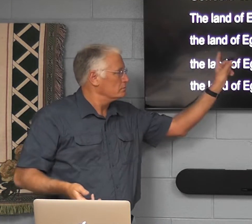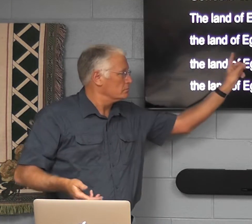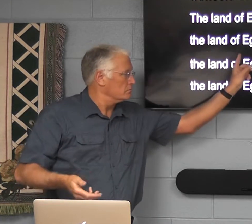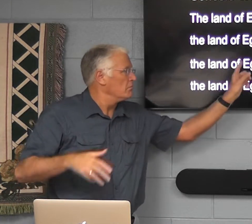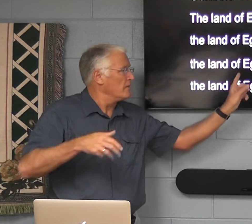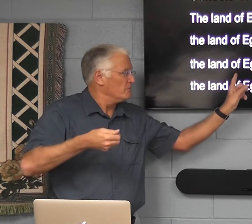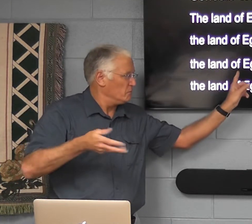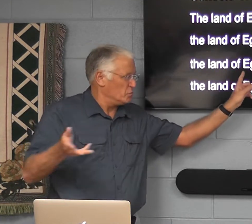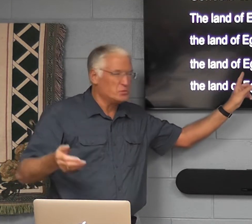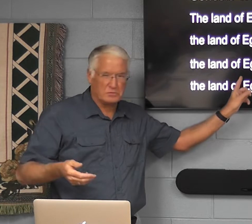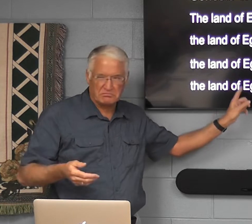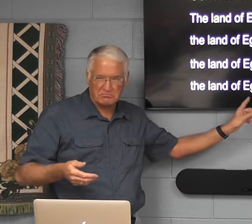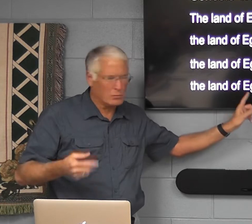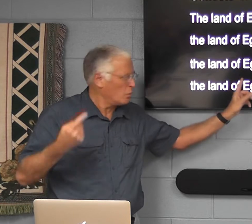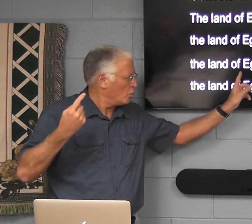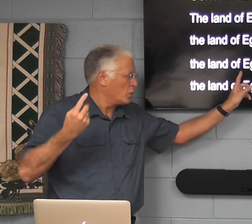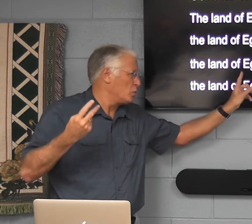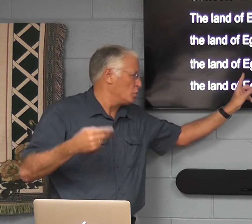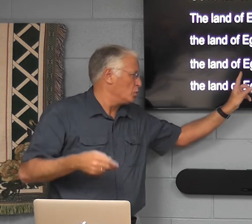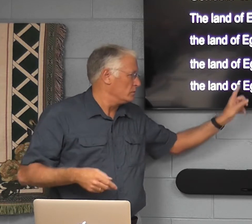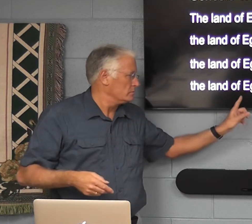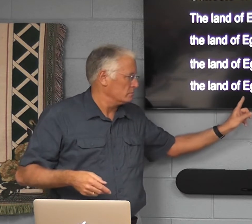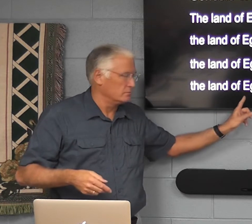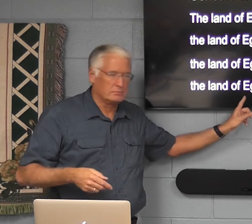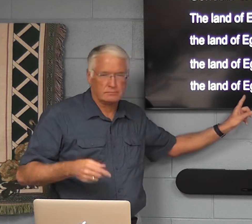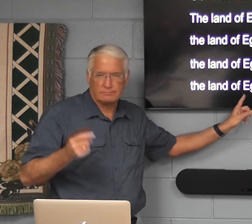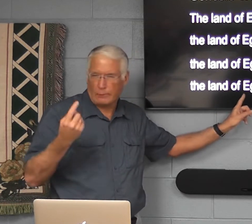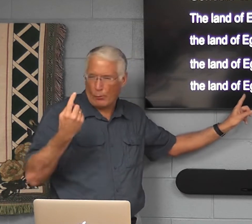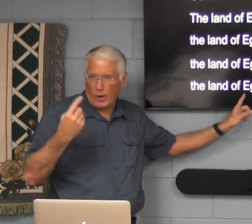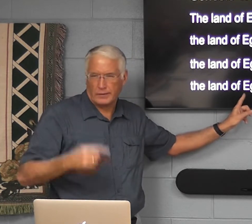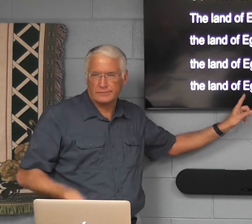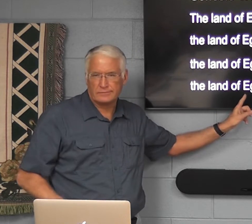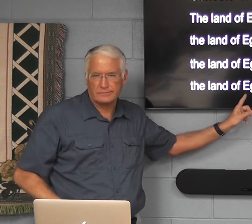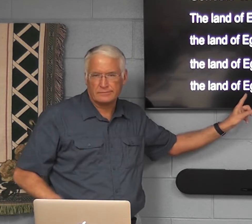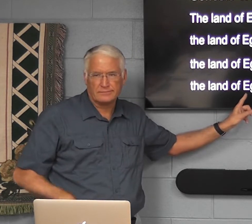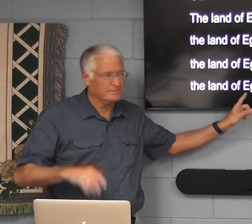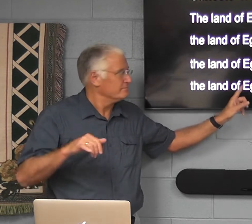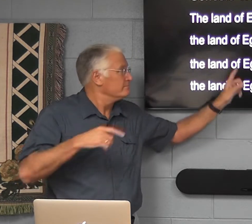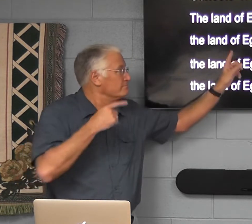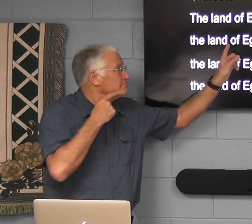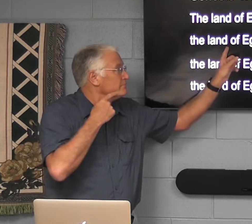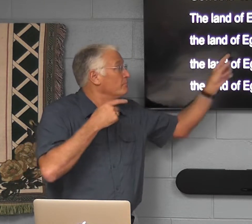The land of Egypt is at your disposal and the land of Egypt is theirs.